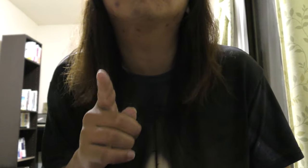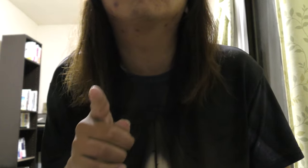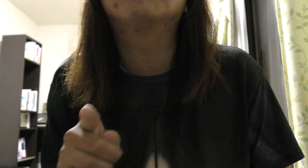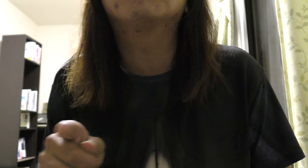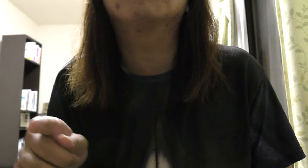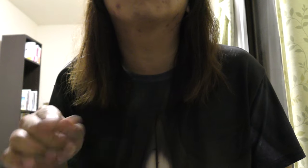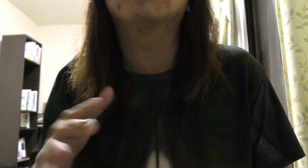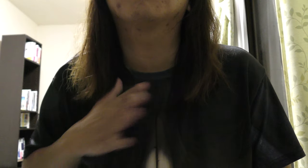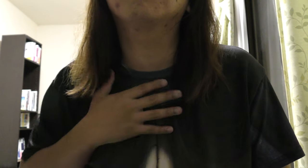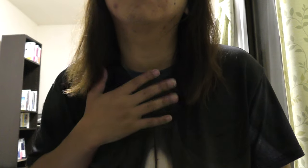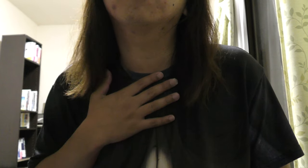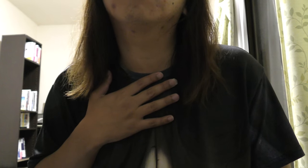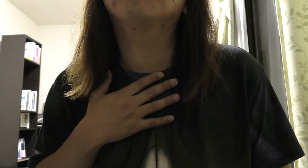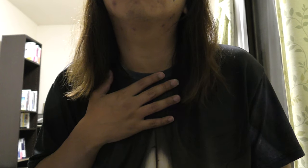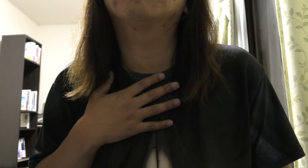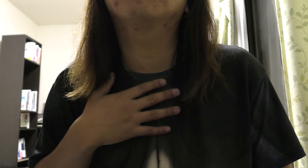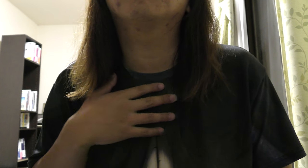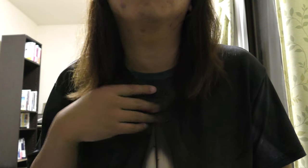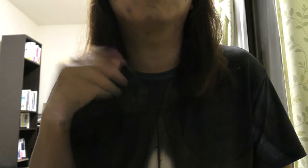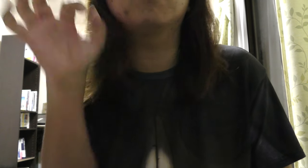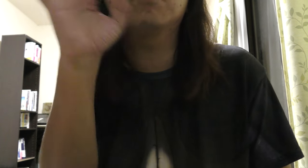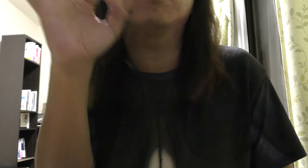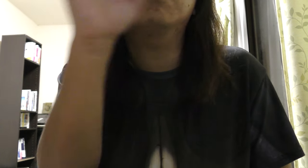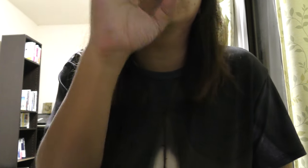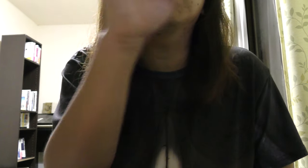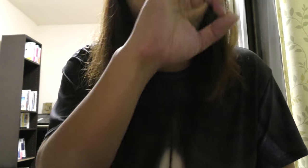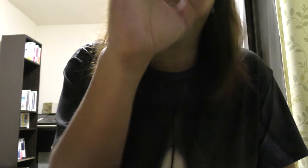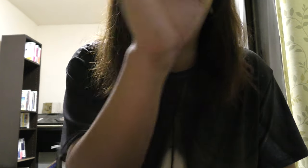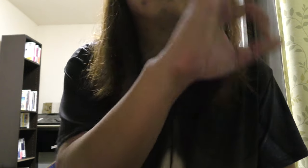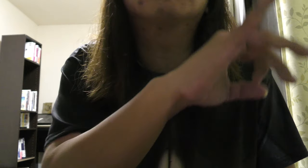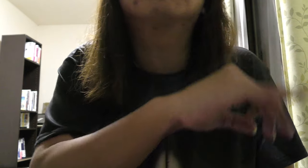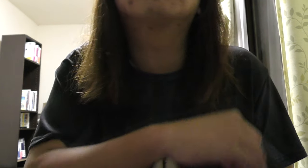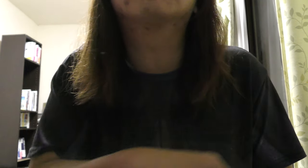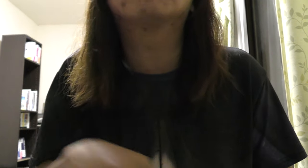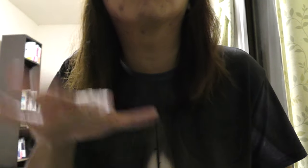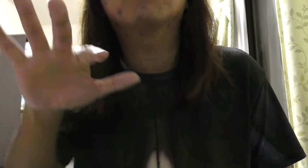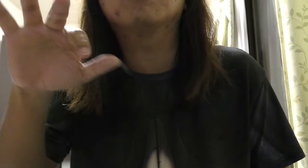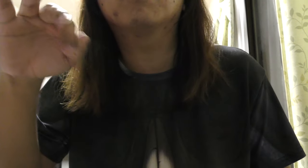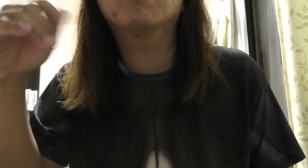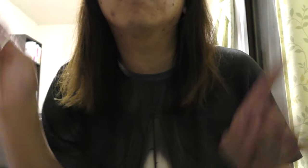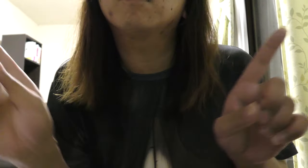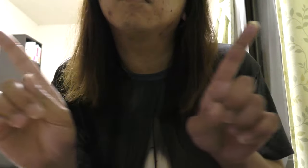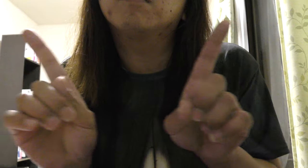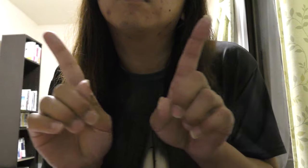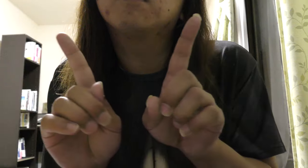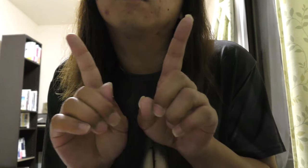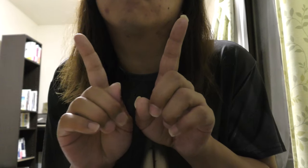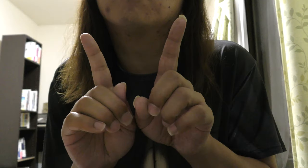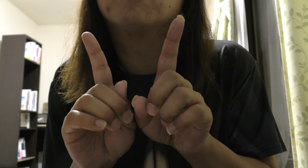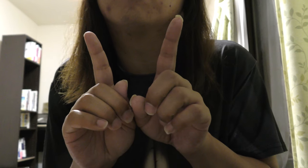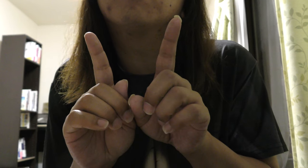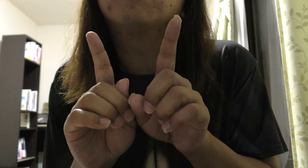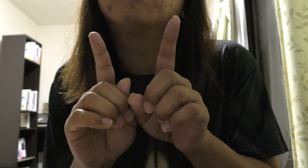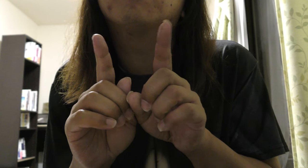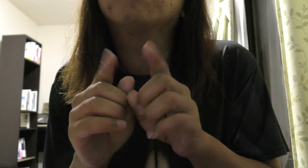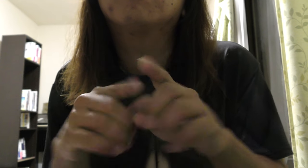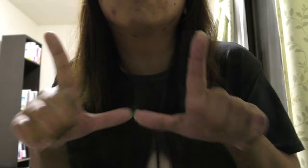Try to love, try to fight To reach out for a journey Cause it